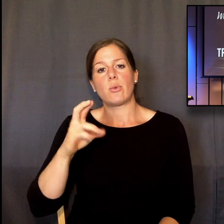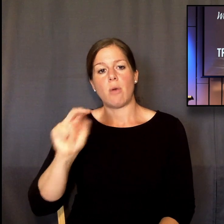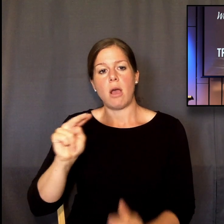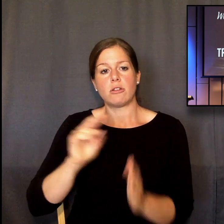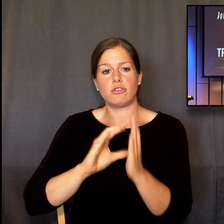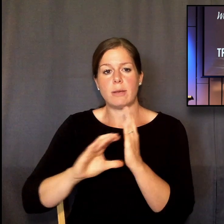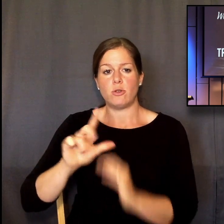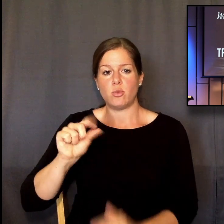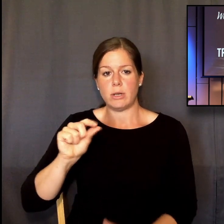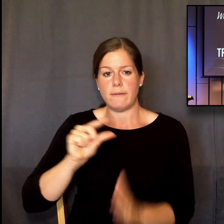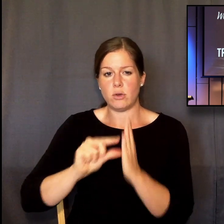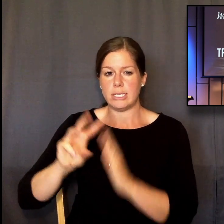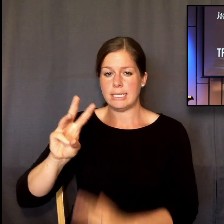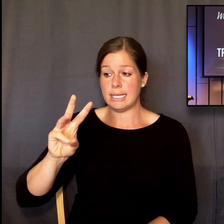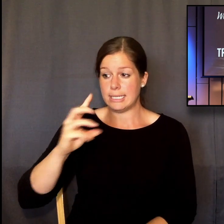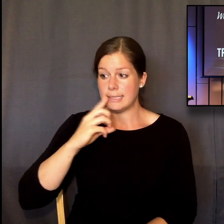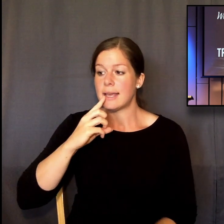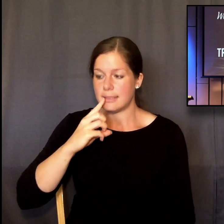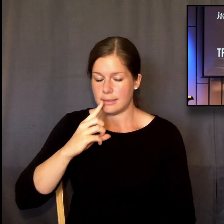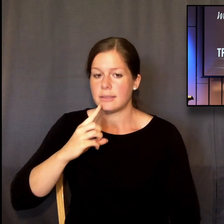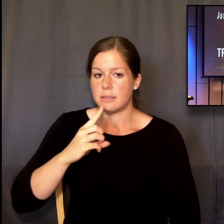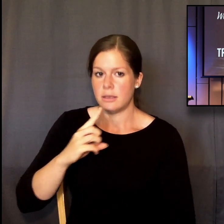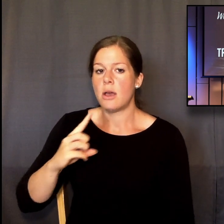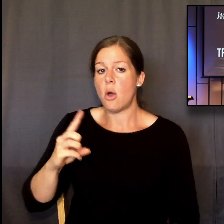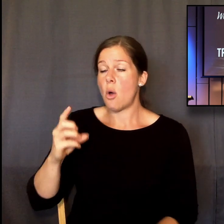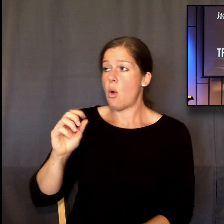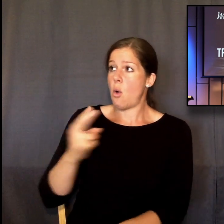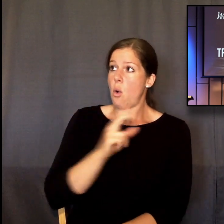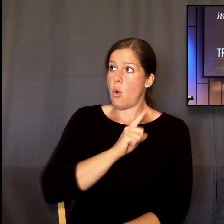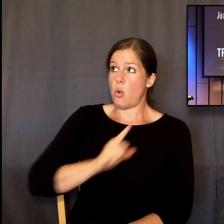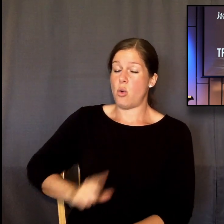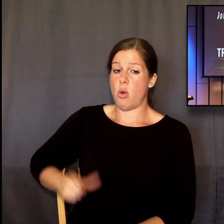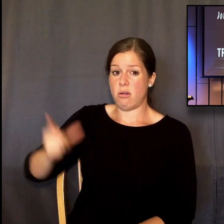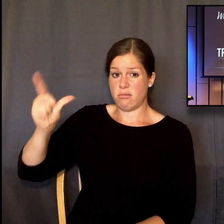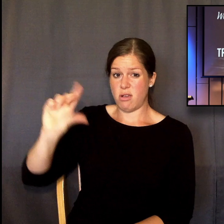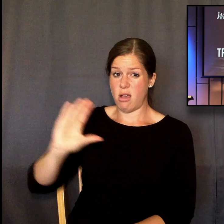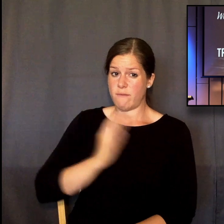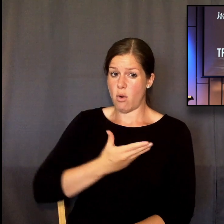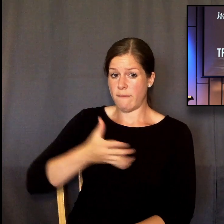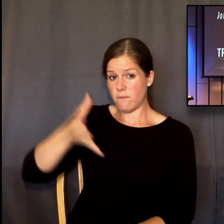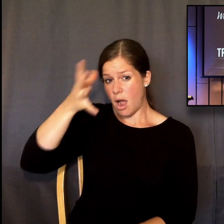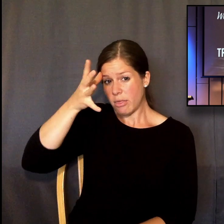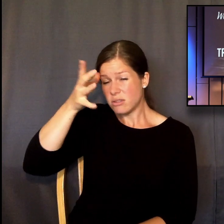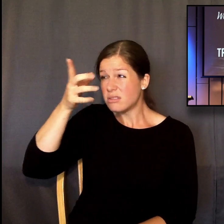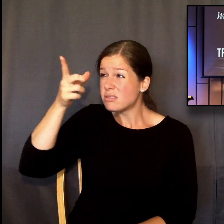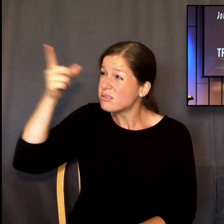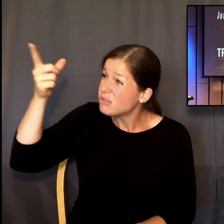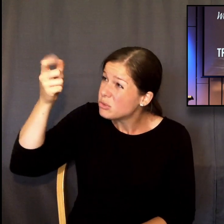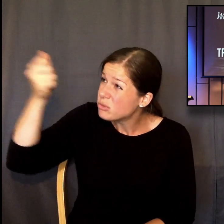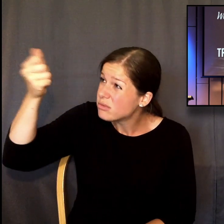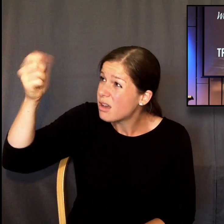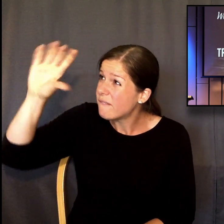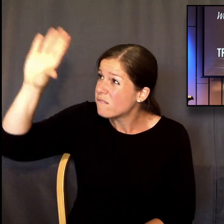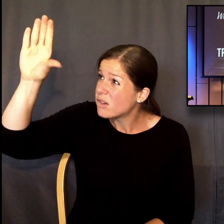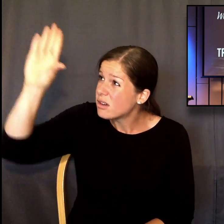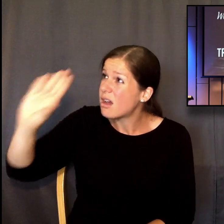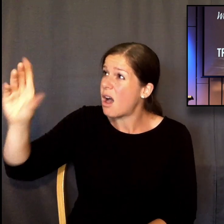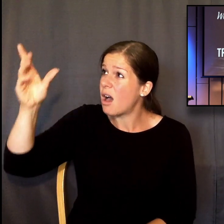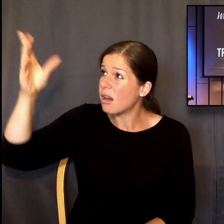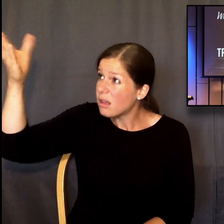are you not God in heaven? You rule over all the kingdoms of the nations. You rule over all of them. In